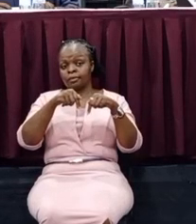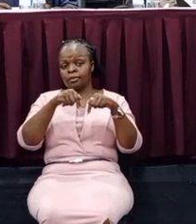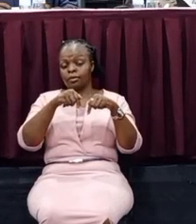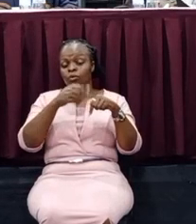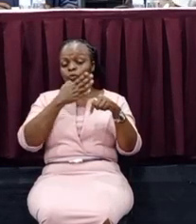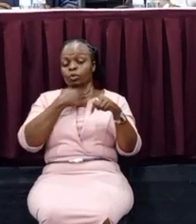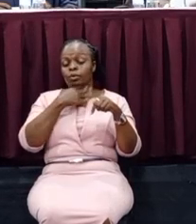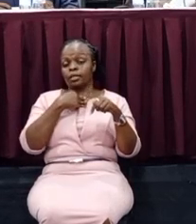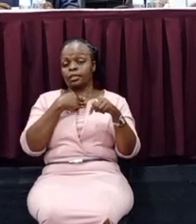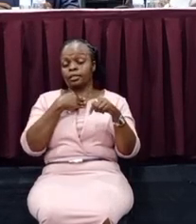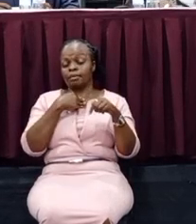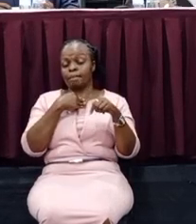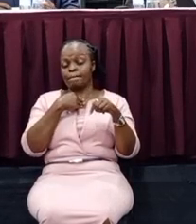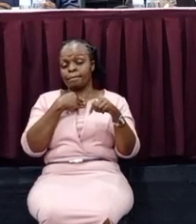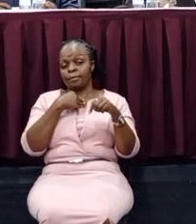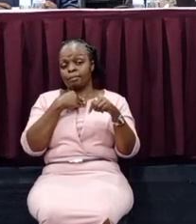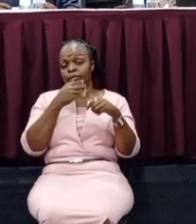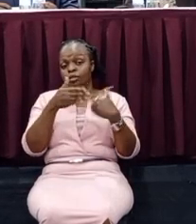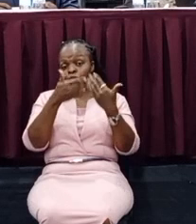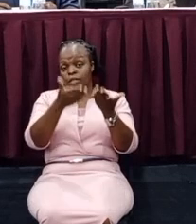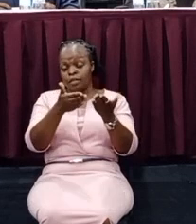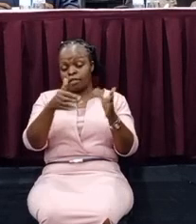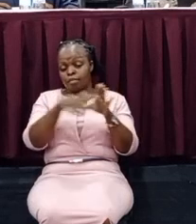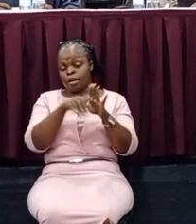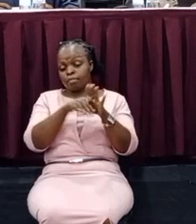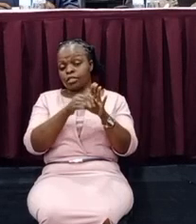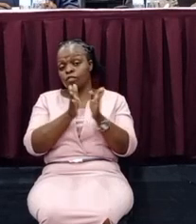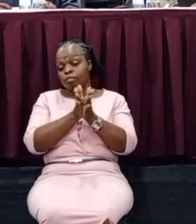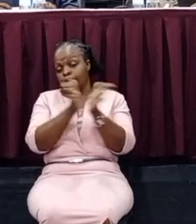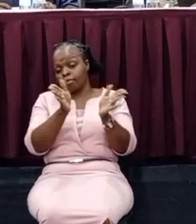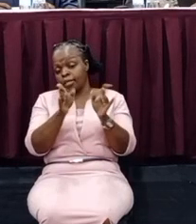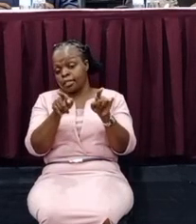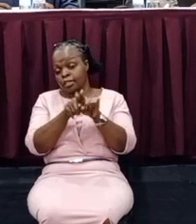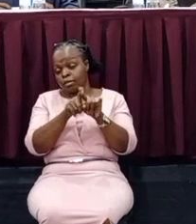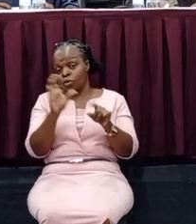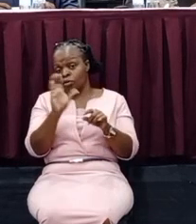with the members of the public and the consumers and stakeholders in Nairobi.